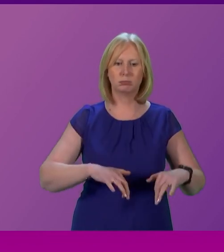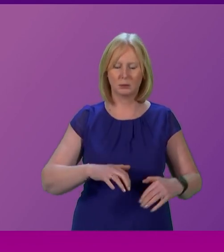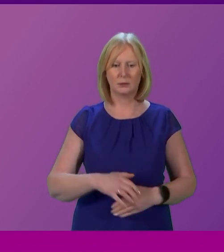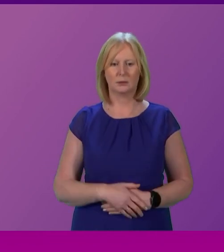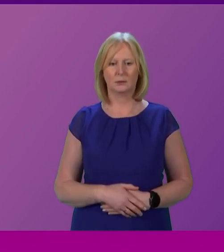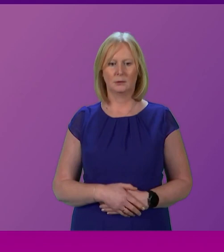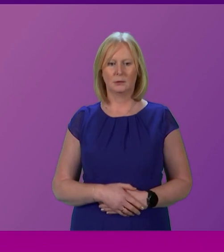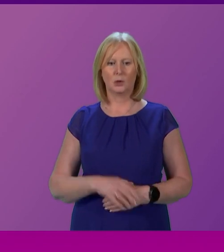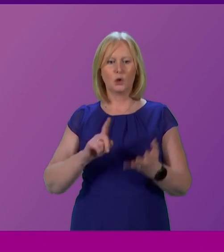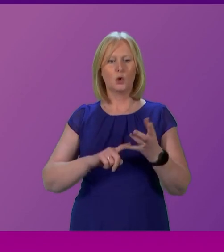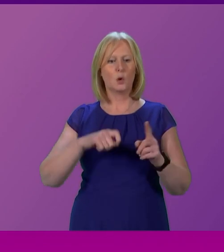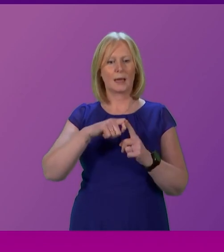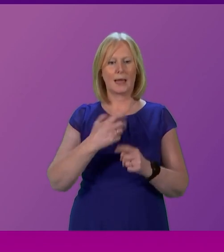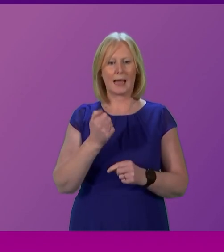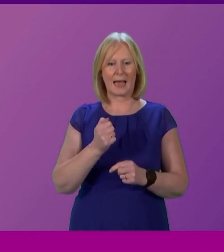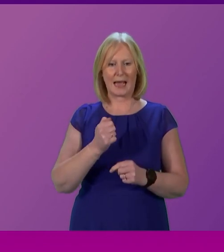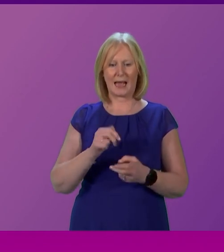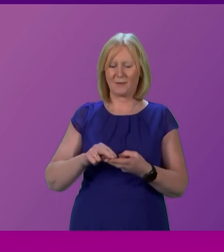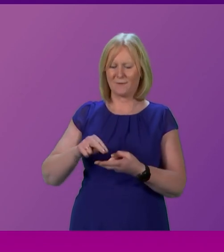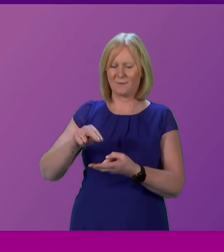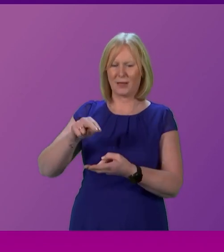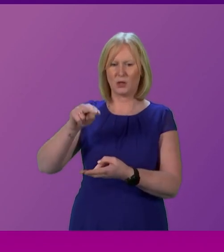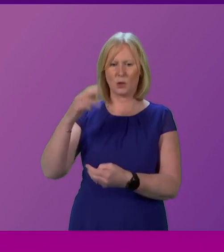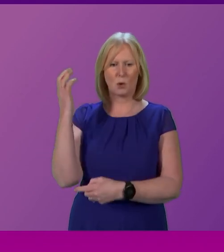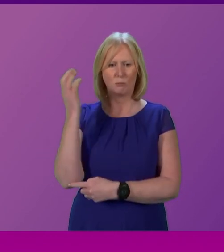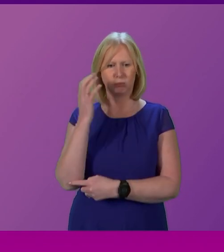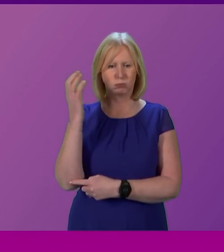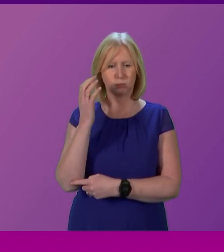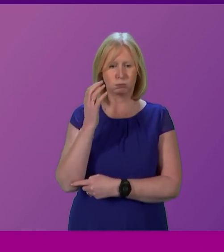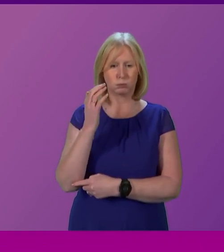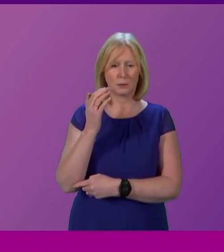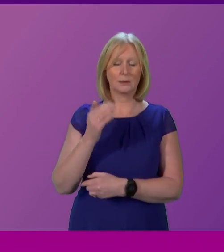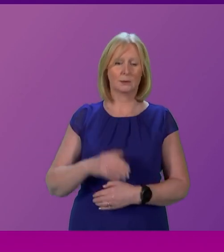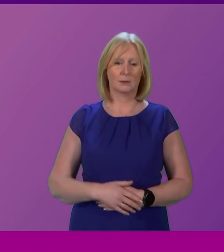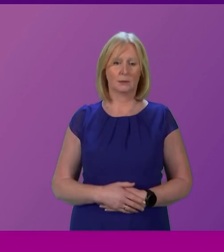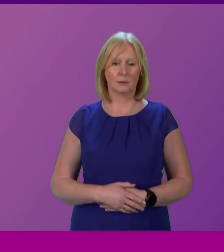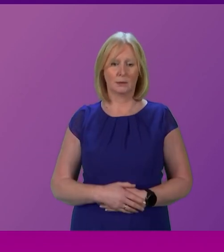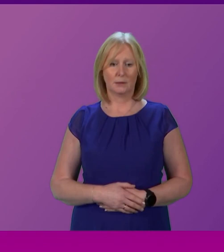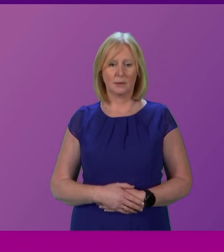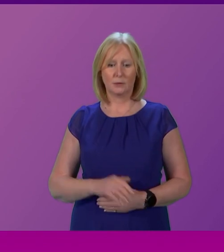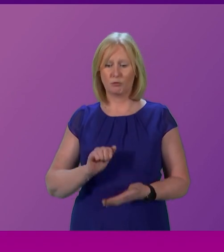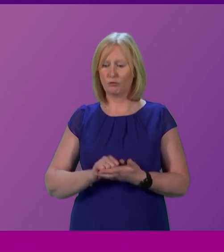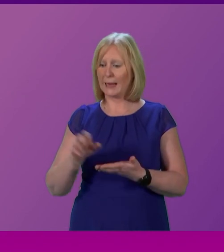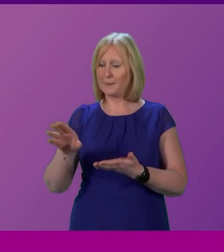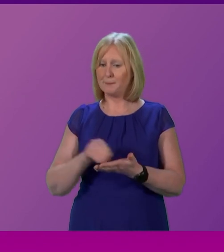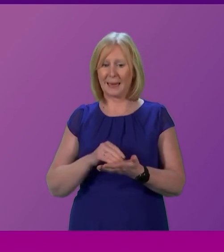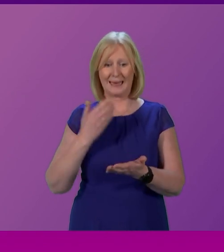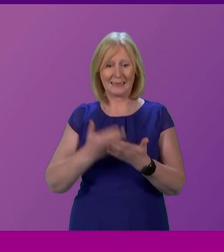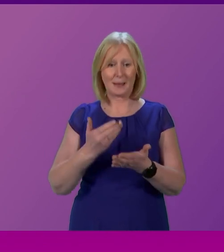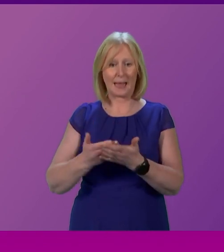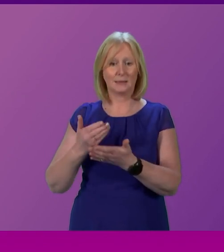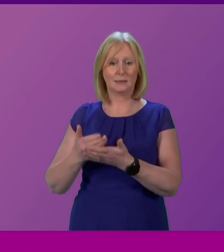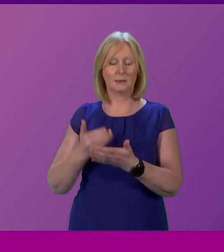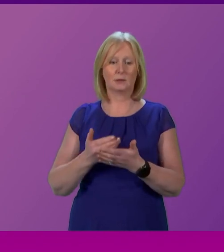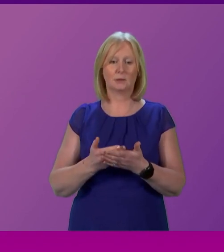UK has the highest inflation of the G7, leading to the right pay demands we see today. Just in the